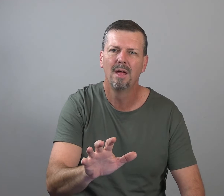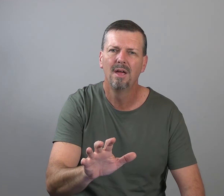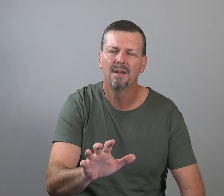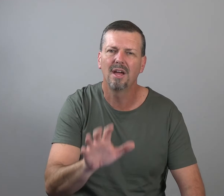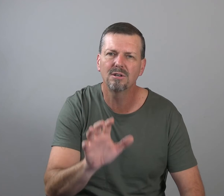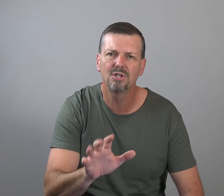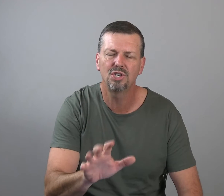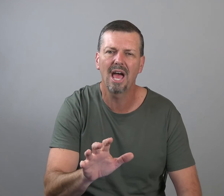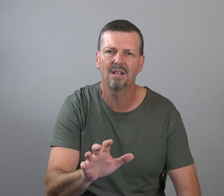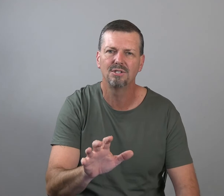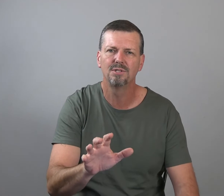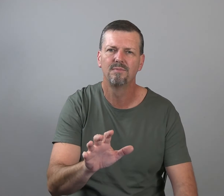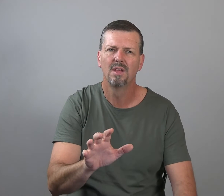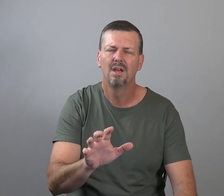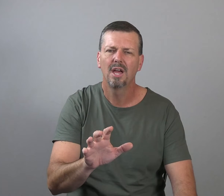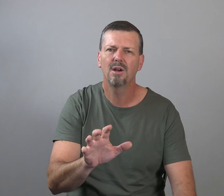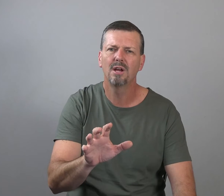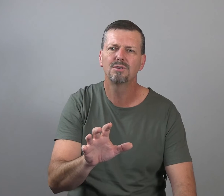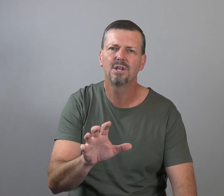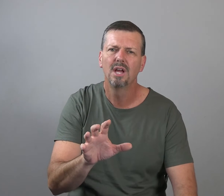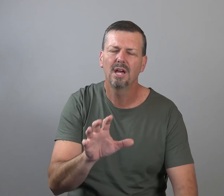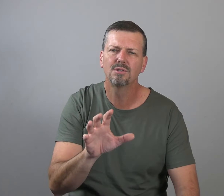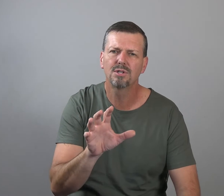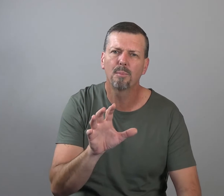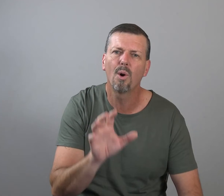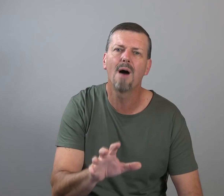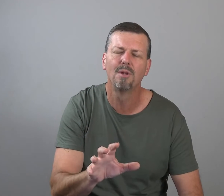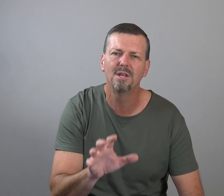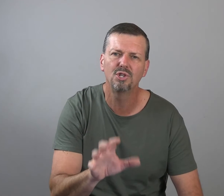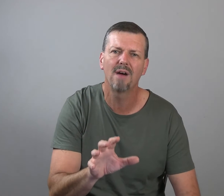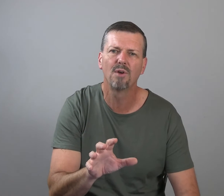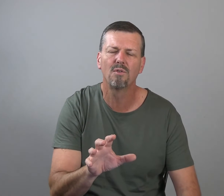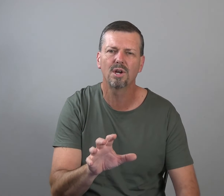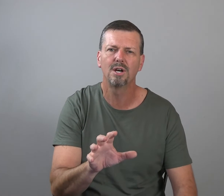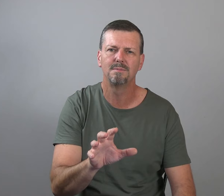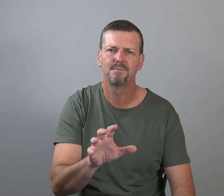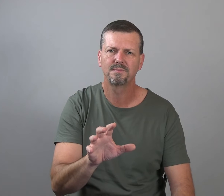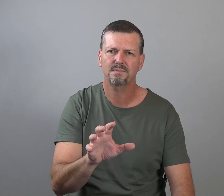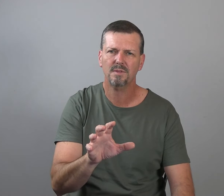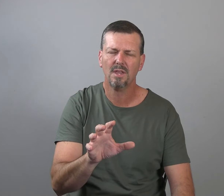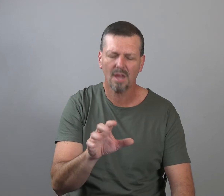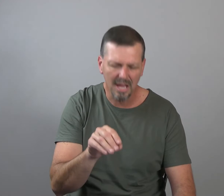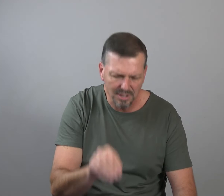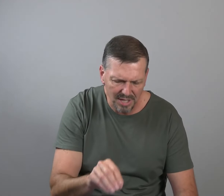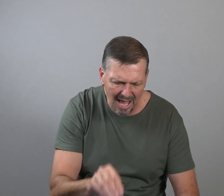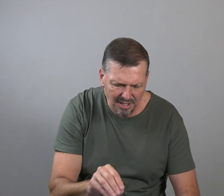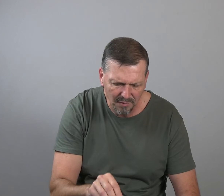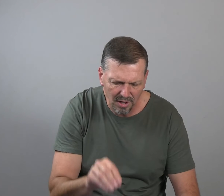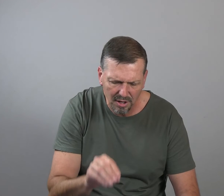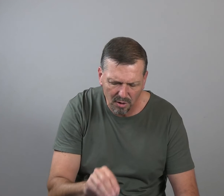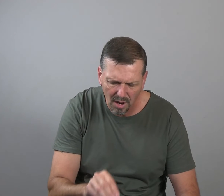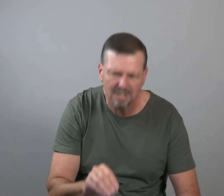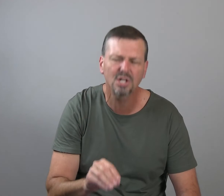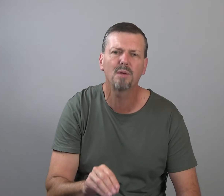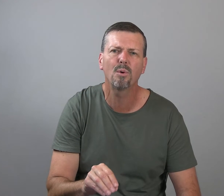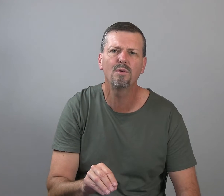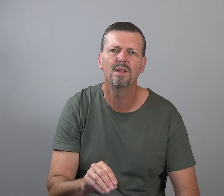Now, here's the challenge. Here's the problem that you have to overcome. It is scientifically, neurologically proven